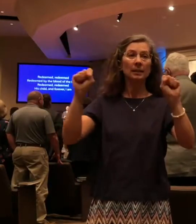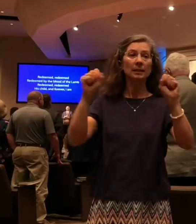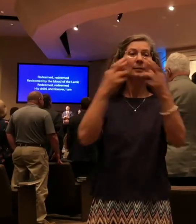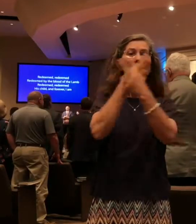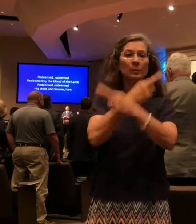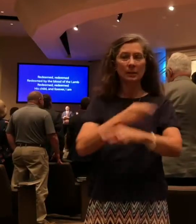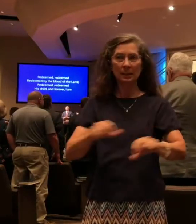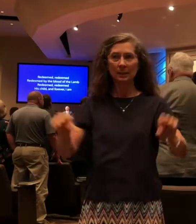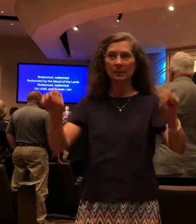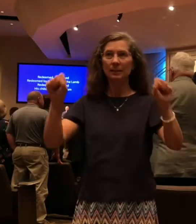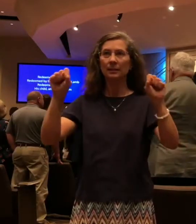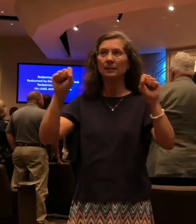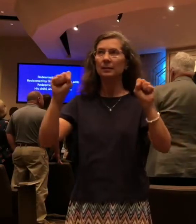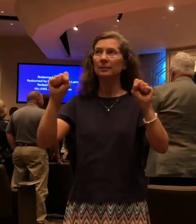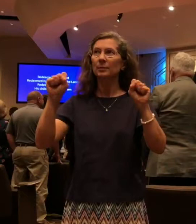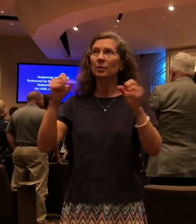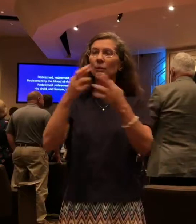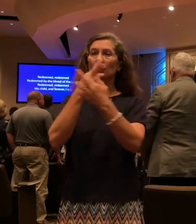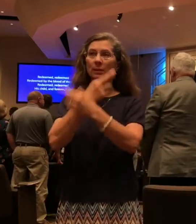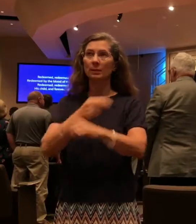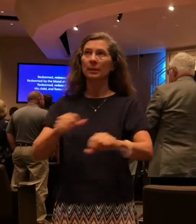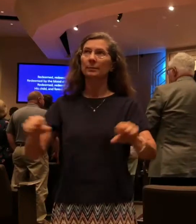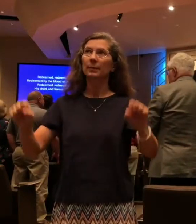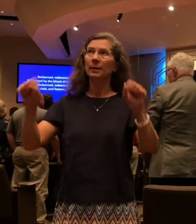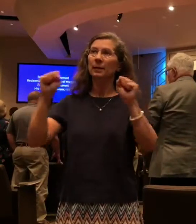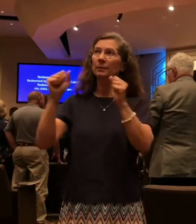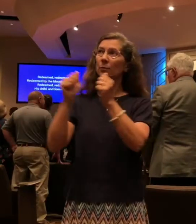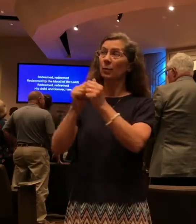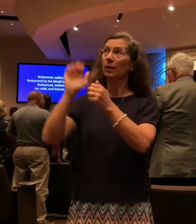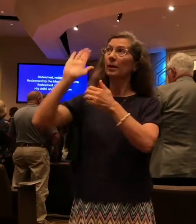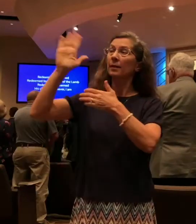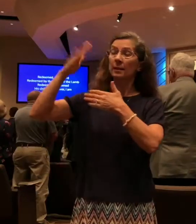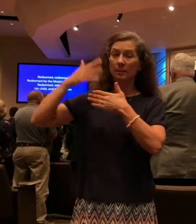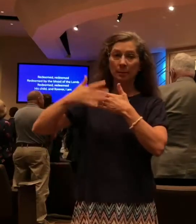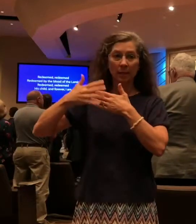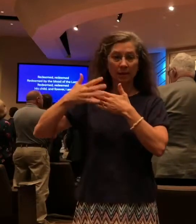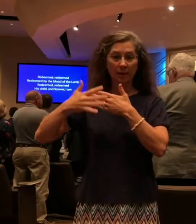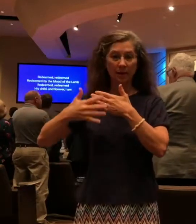Redeemed, redeemed, redeemed by the blood of the Lamb,